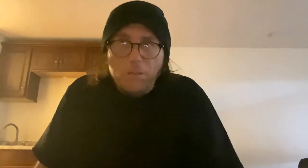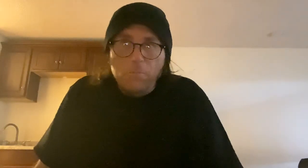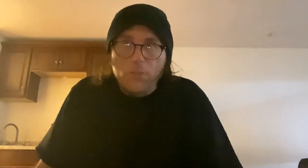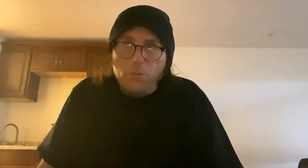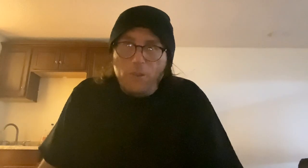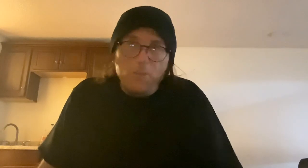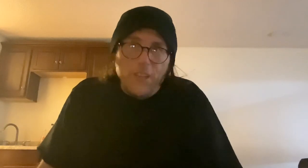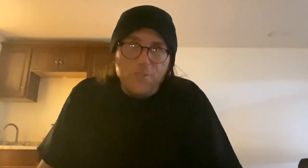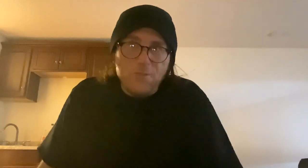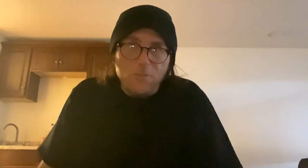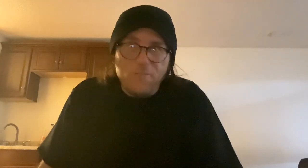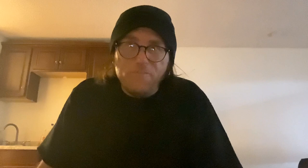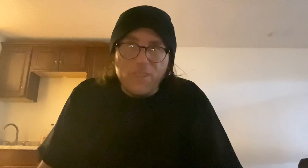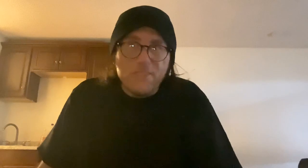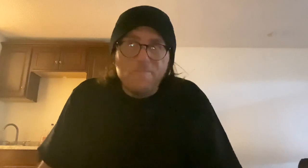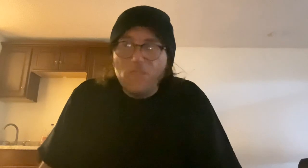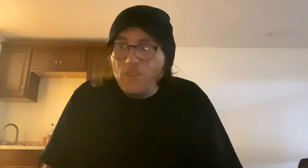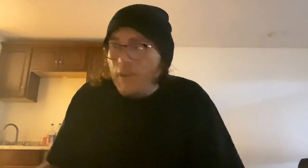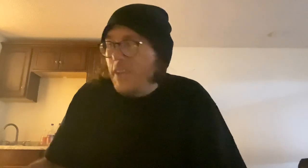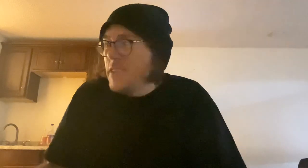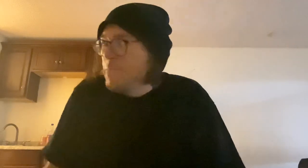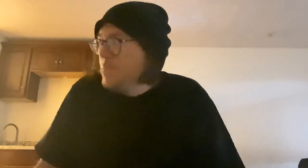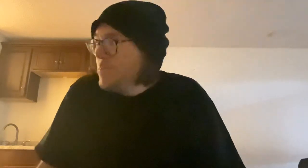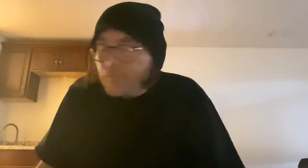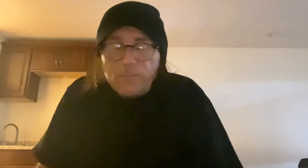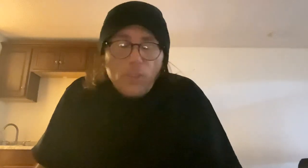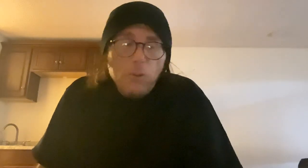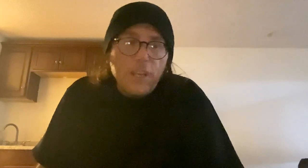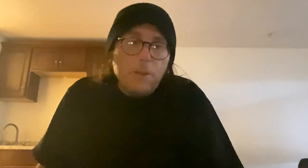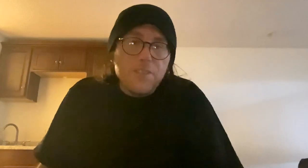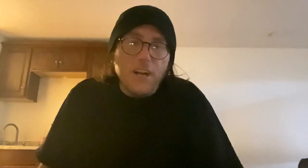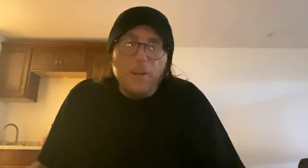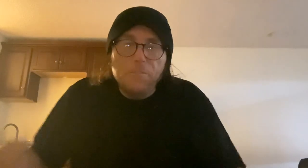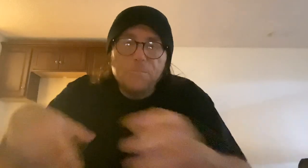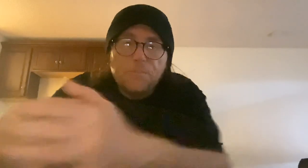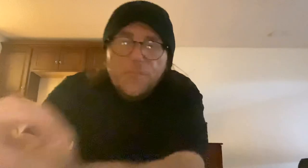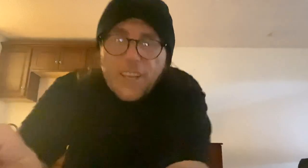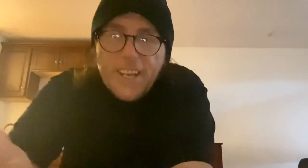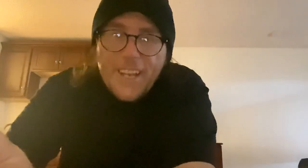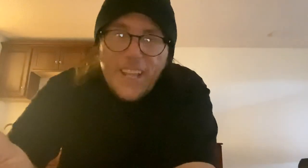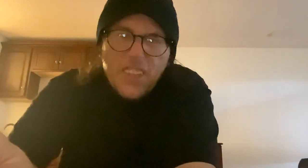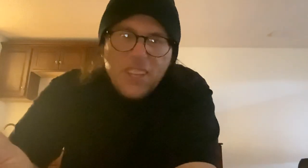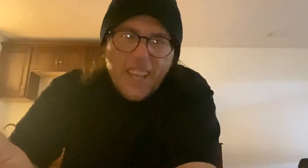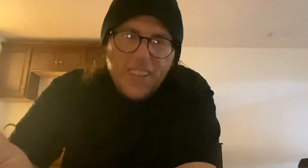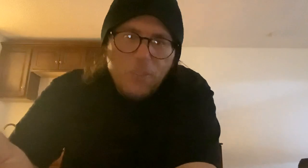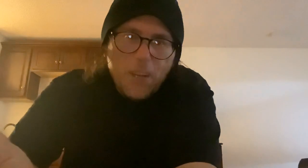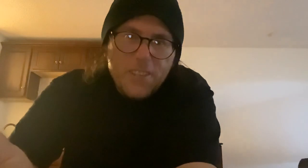people who were grateful, others who were just horrendous. Well, anyways, then you get the ones